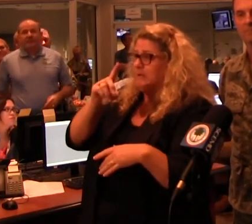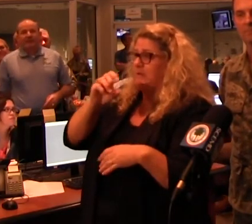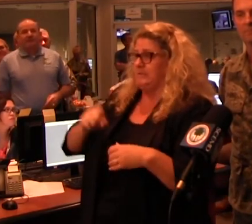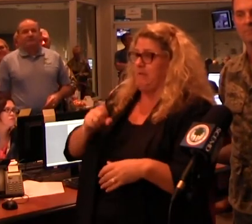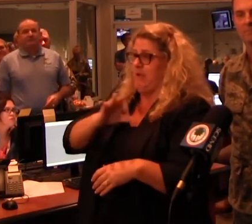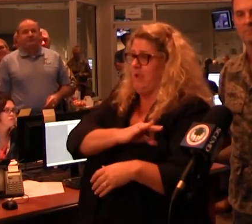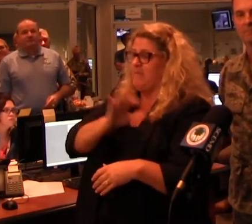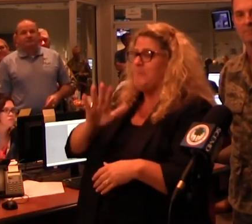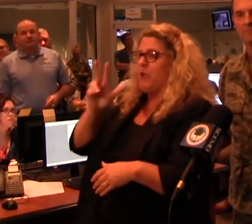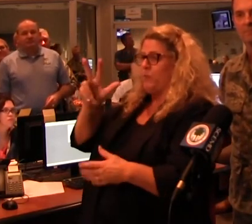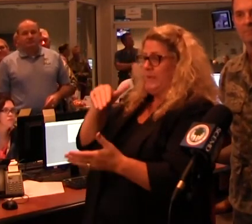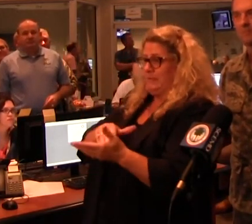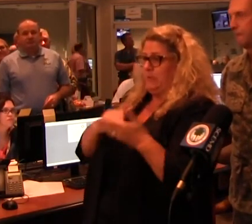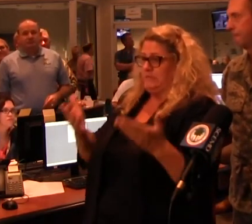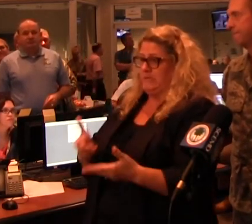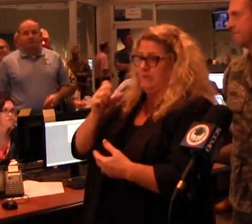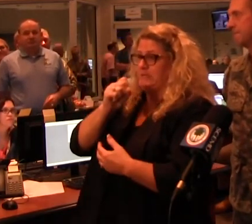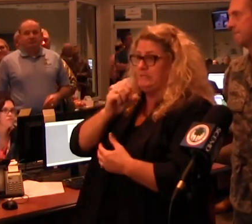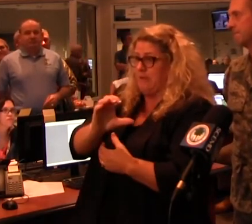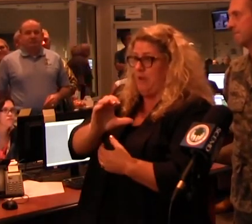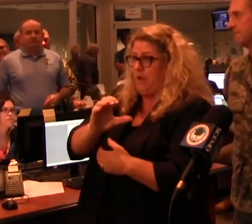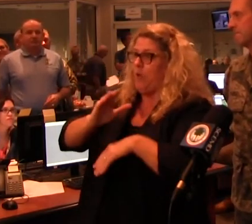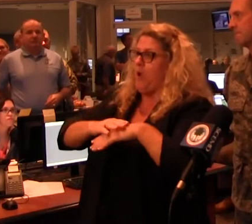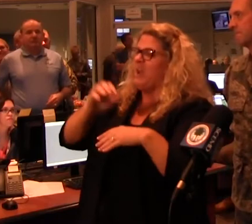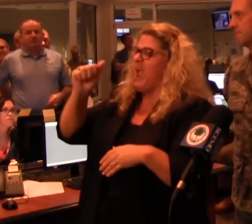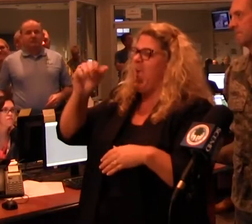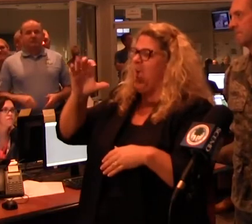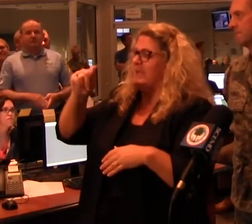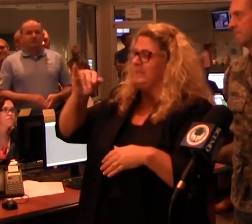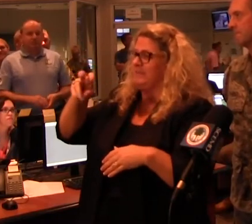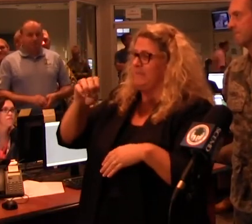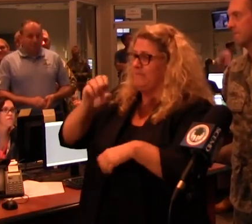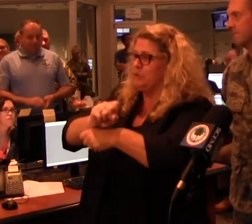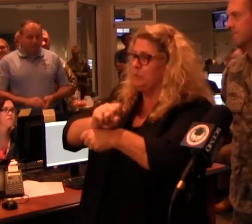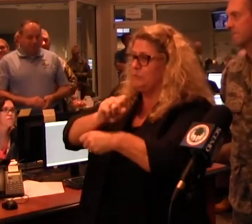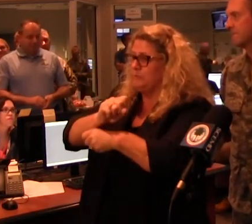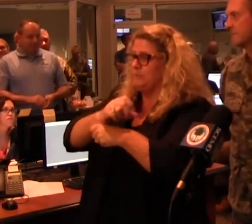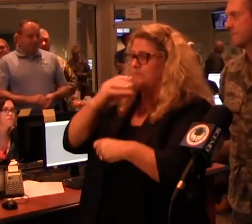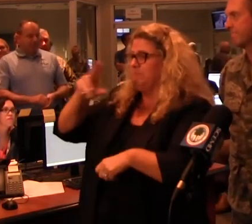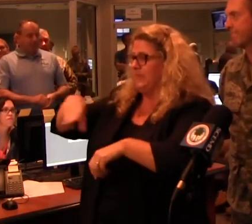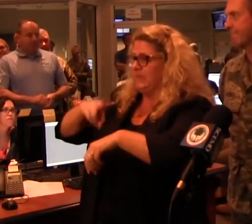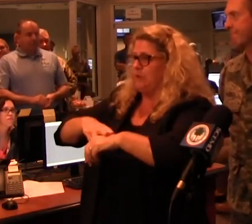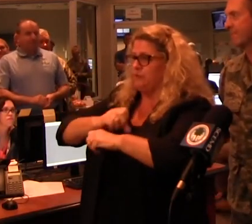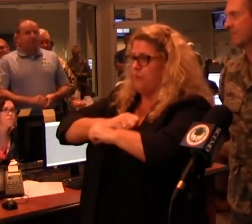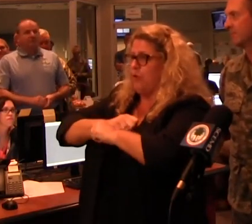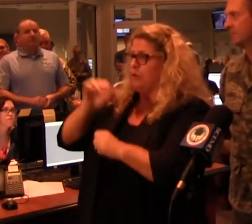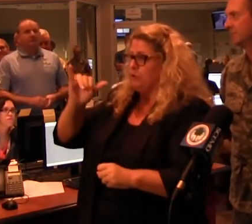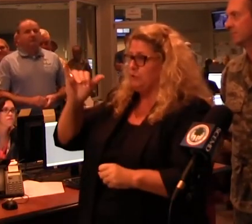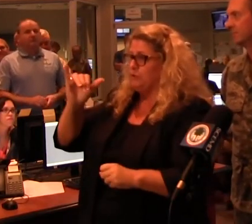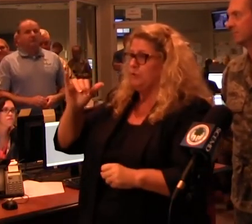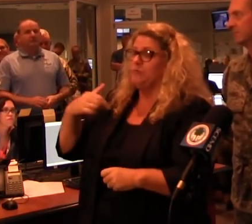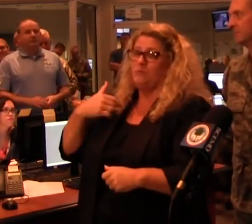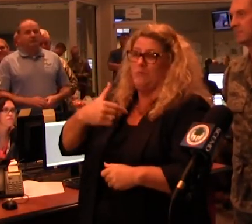about 3,000 specifically here in South Carolina from the active duty side, and the same from the National Guard side. We've been